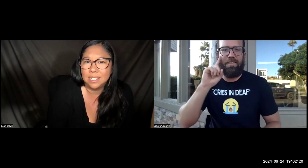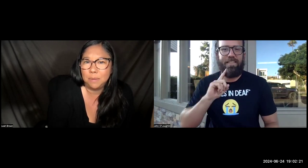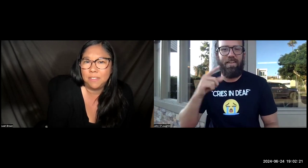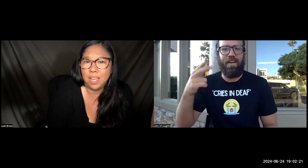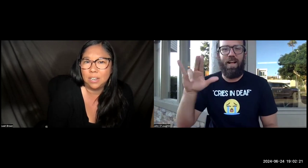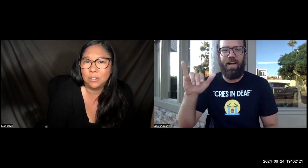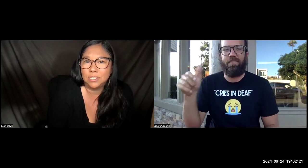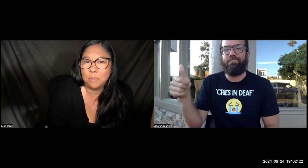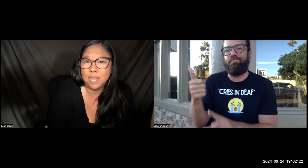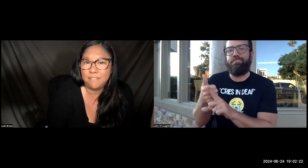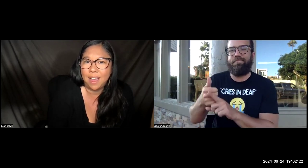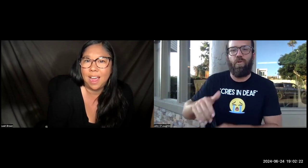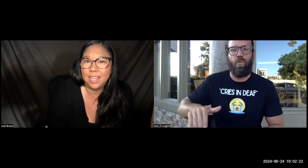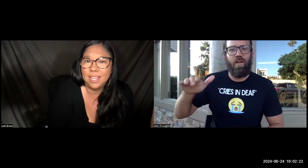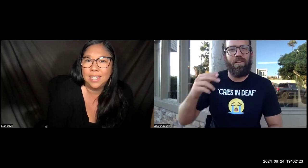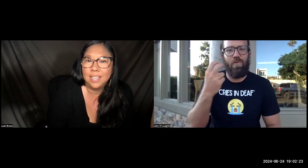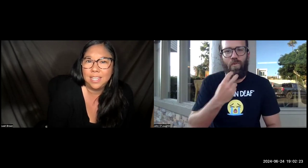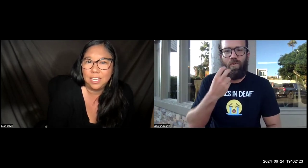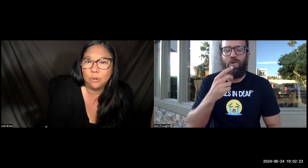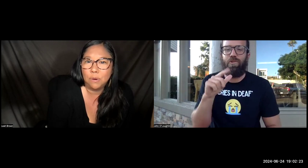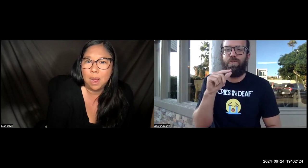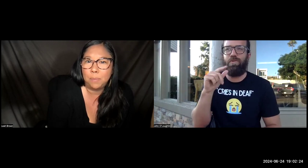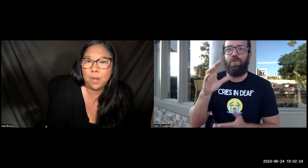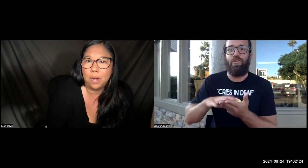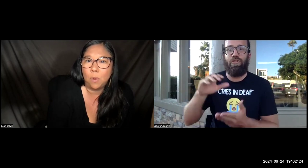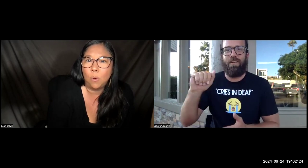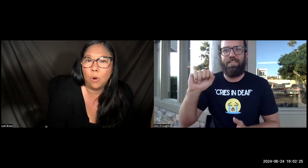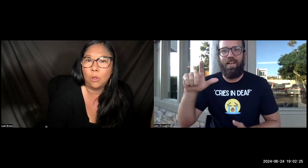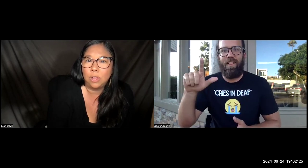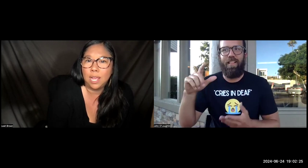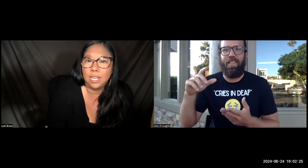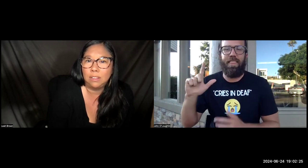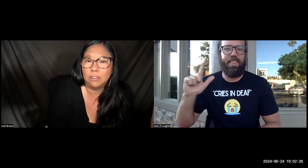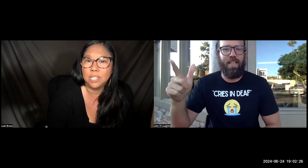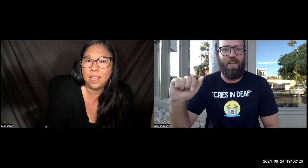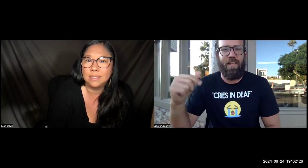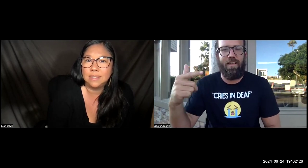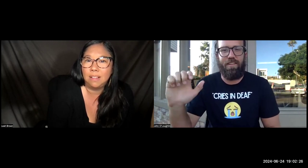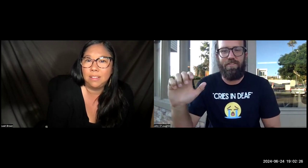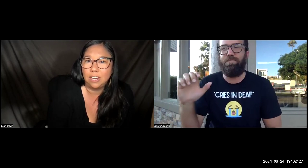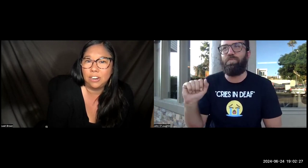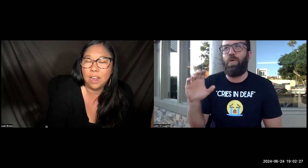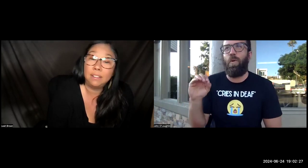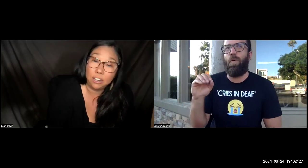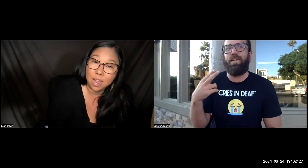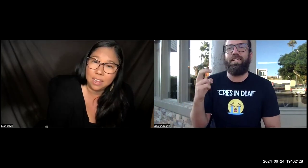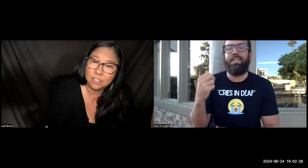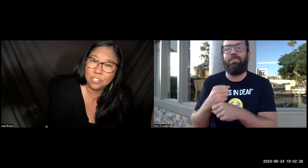the name of the handle. Some deaf guy. He grew up, um, oral and he learned ASL later at a later age.